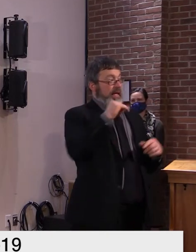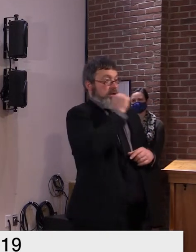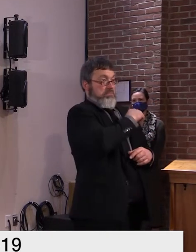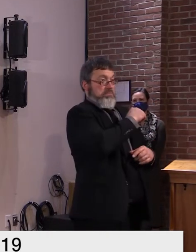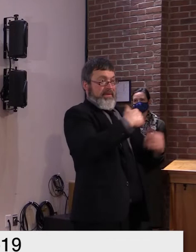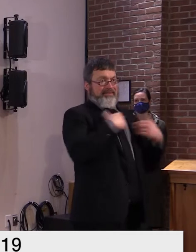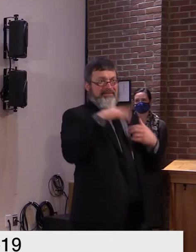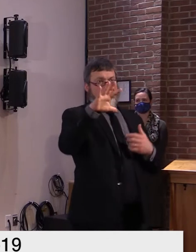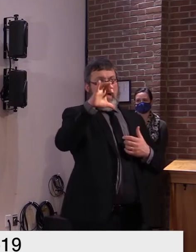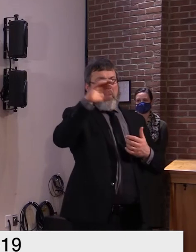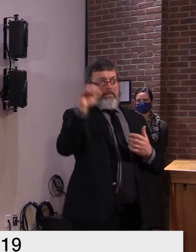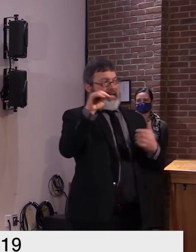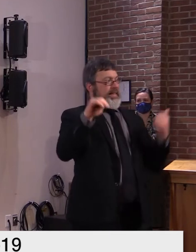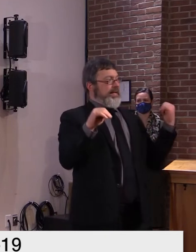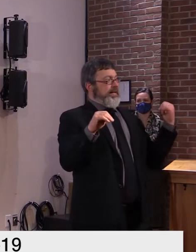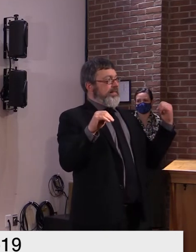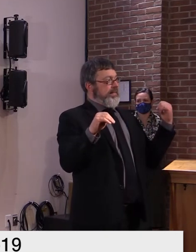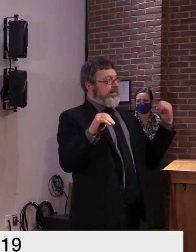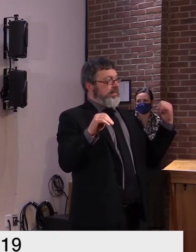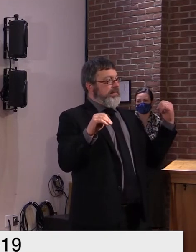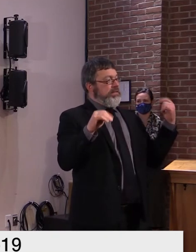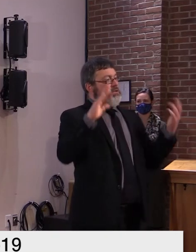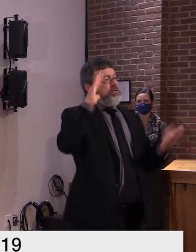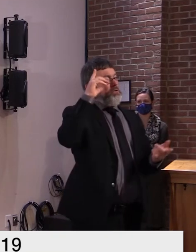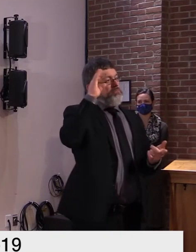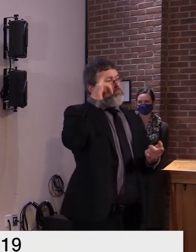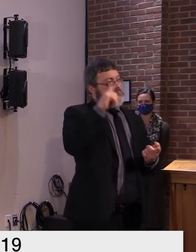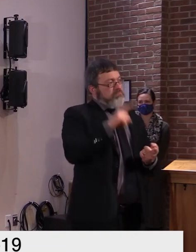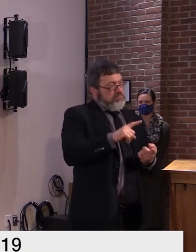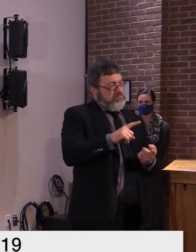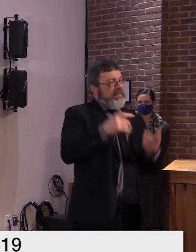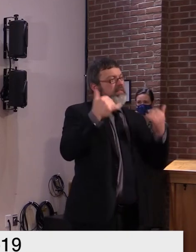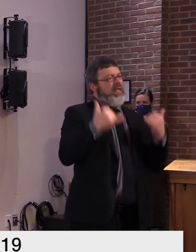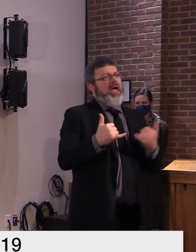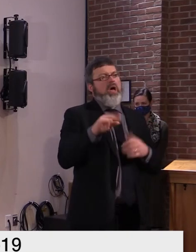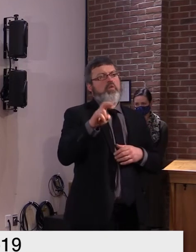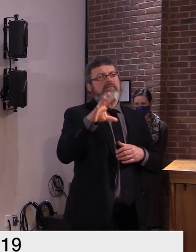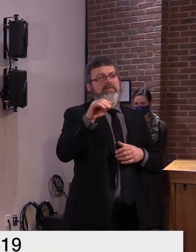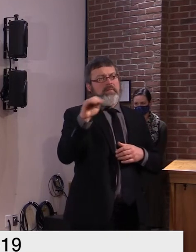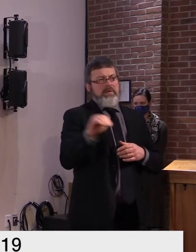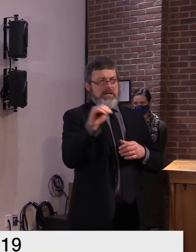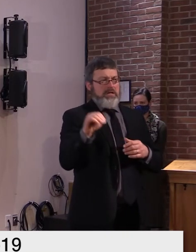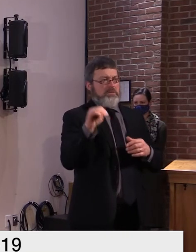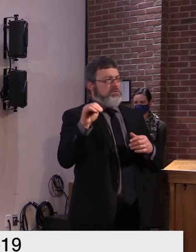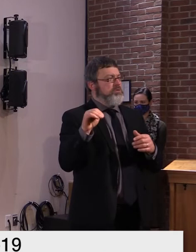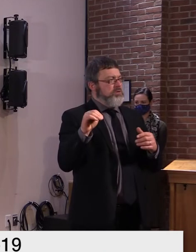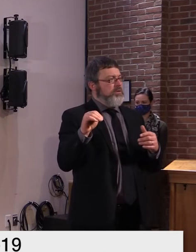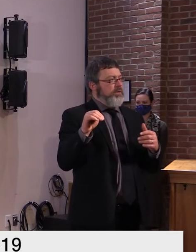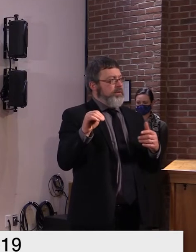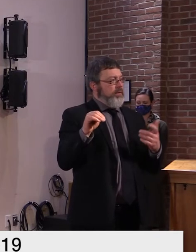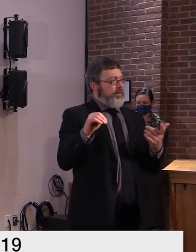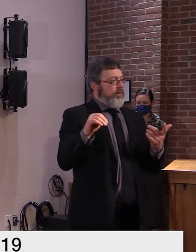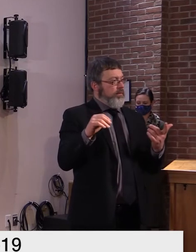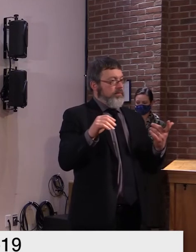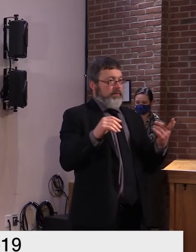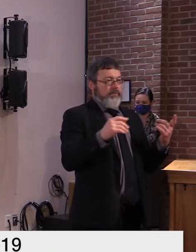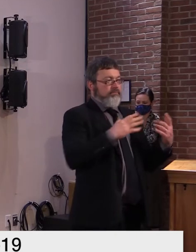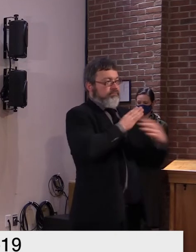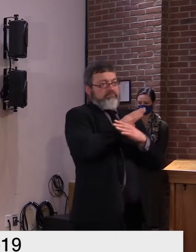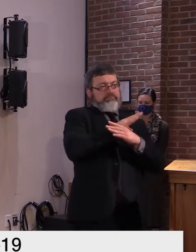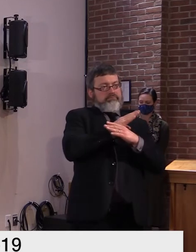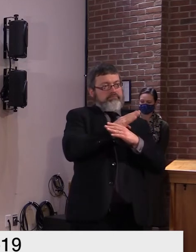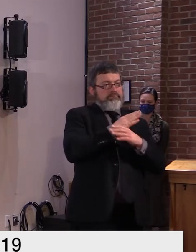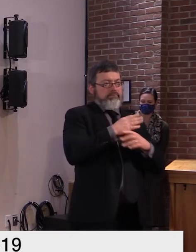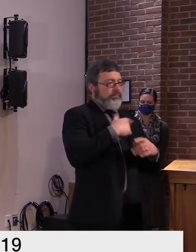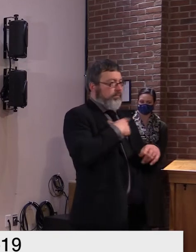million million in there now so we have the resources but we can't use it our hands are tied um so all they would have to